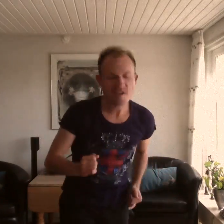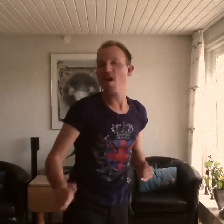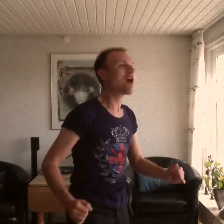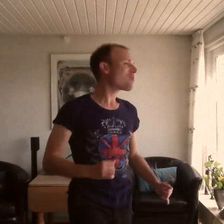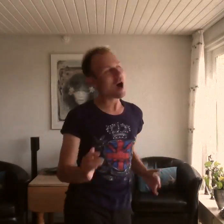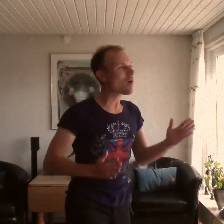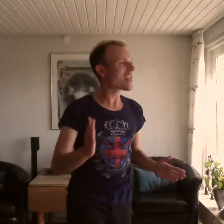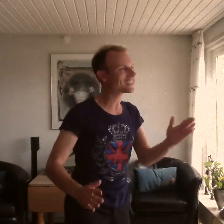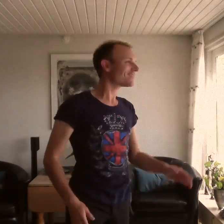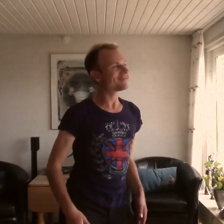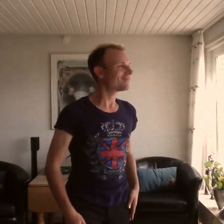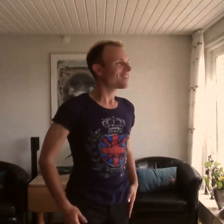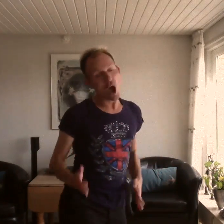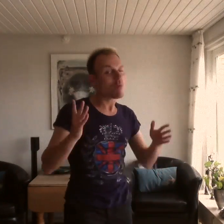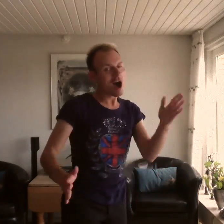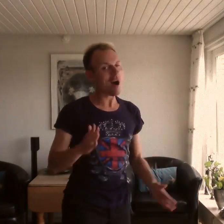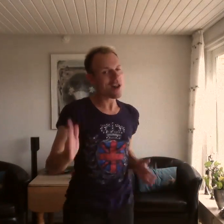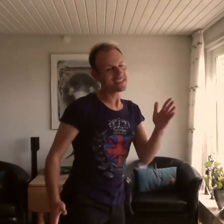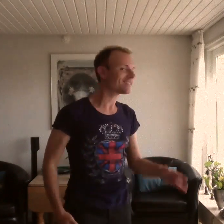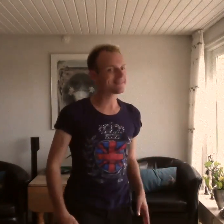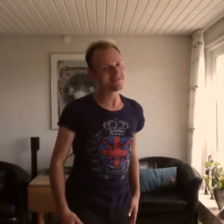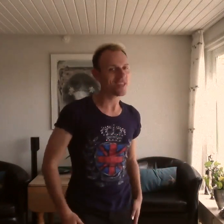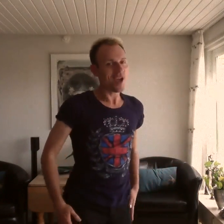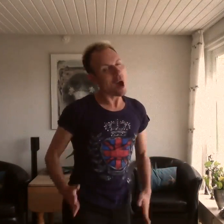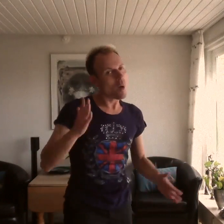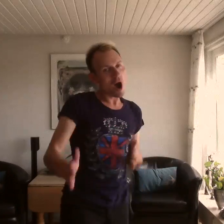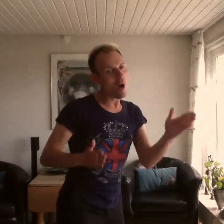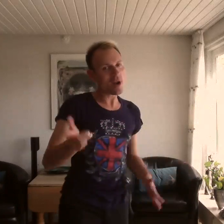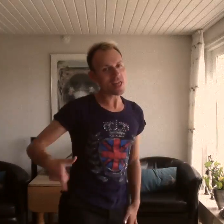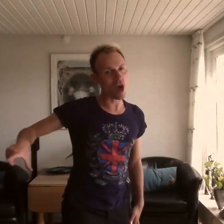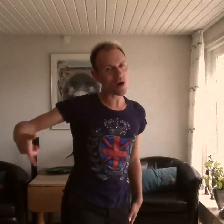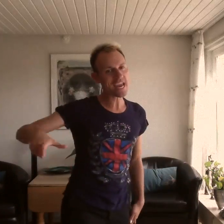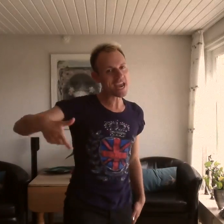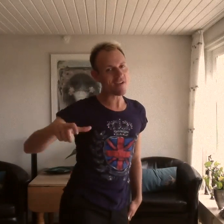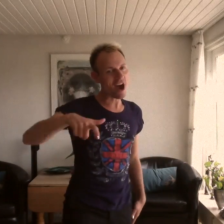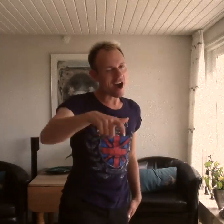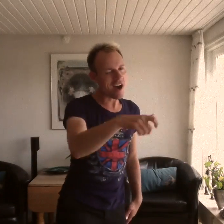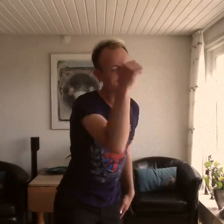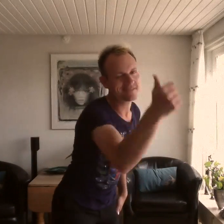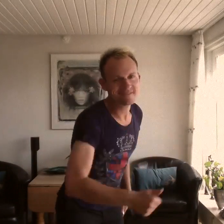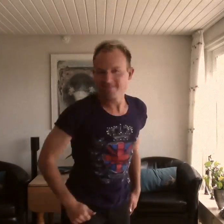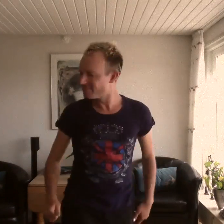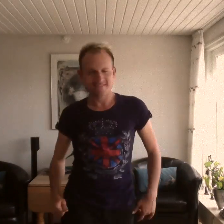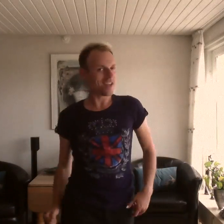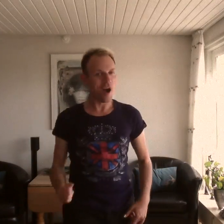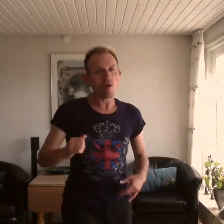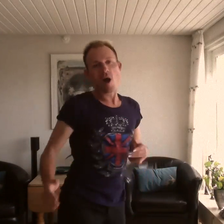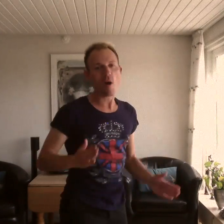We're rolling on the river. We're rolling